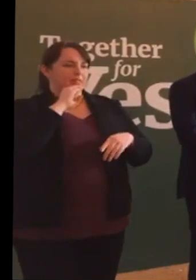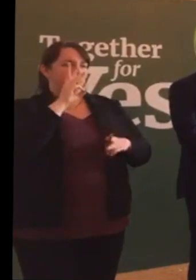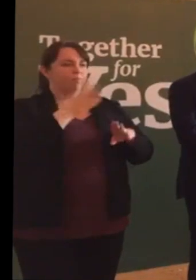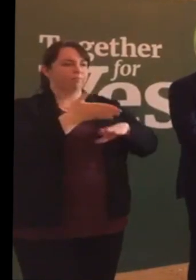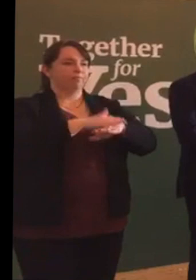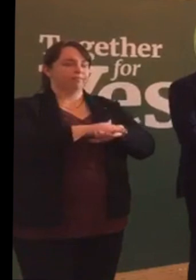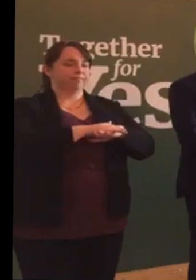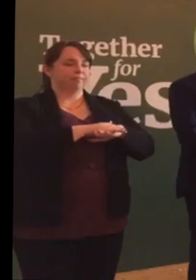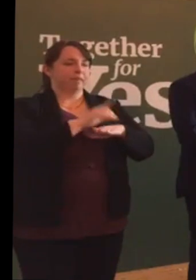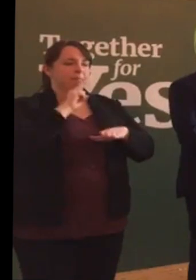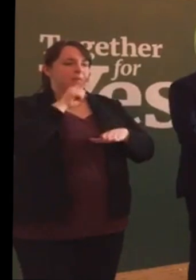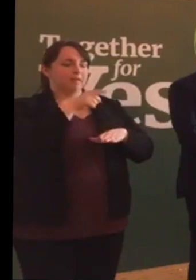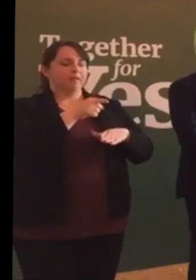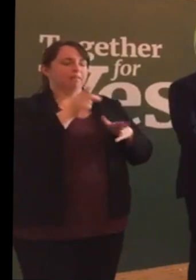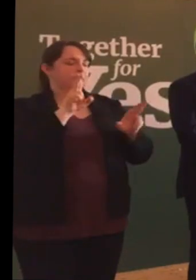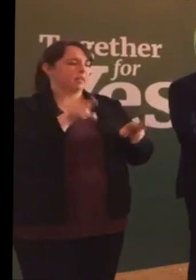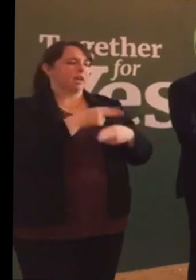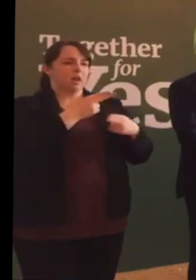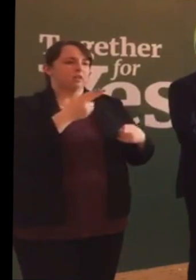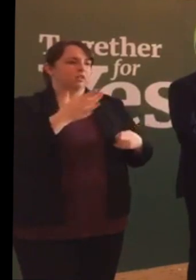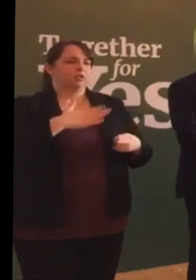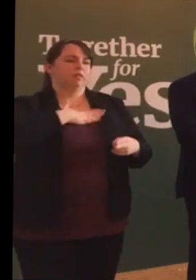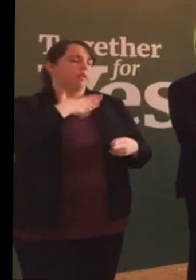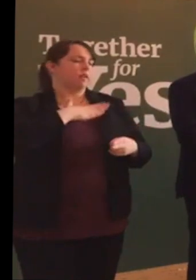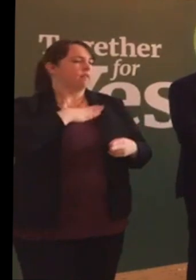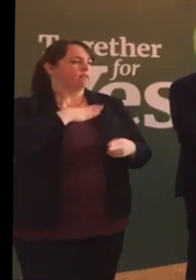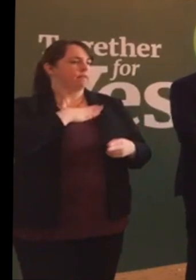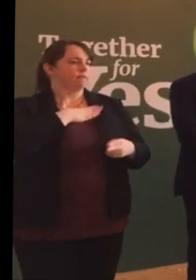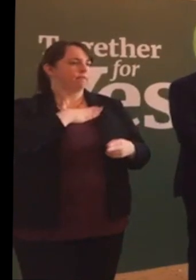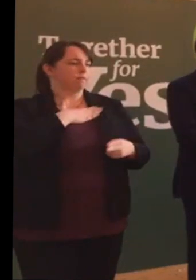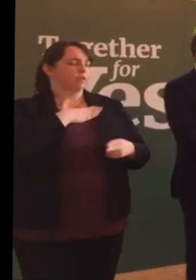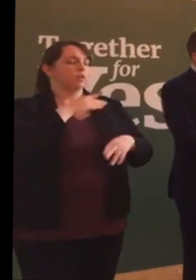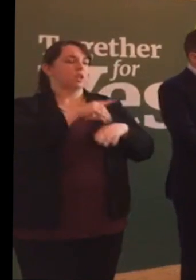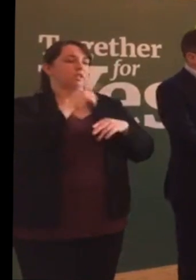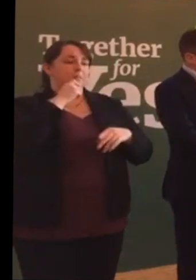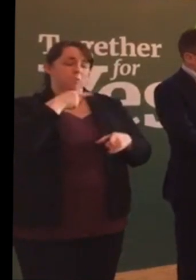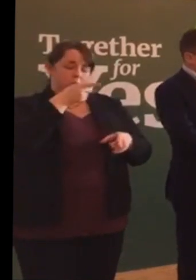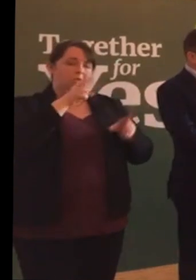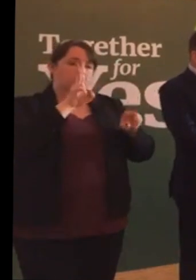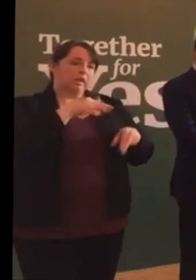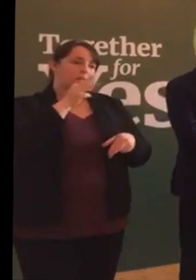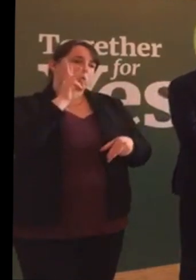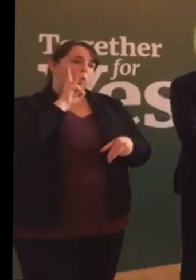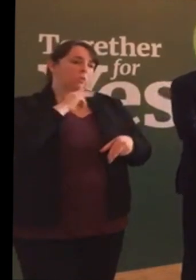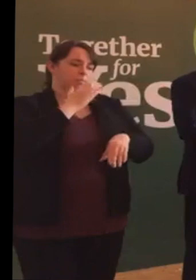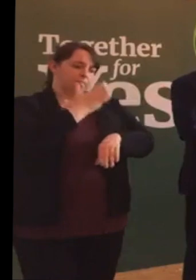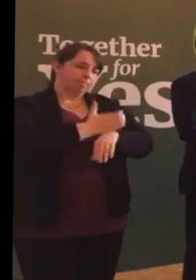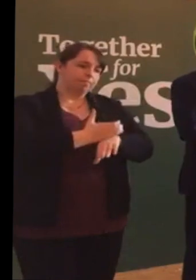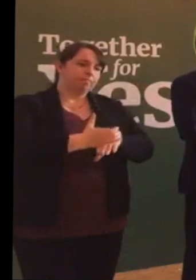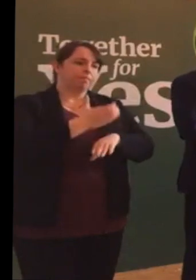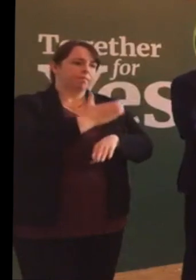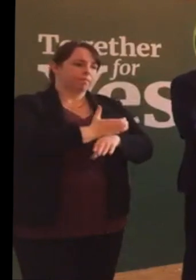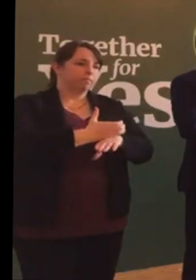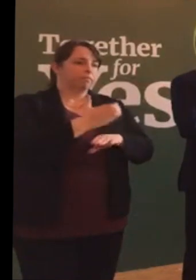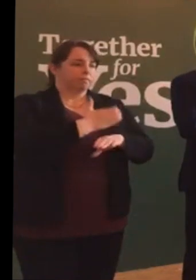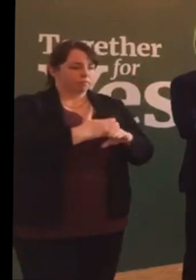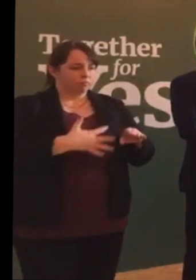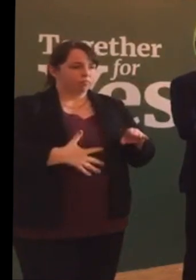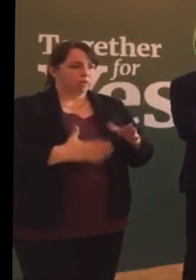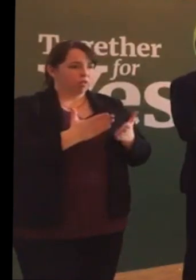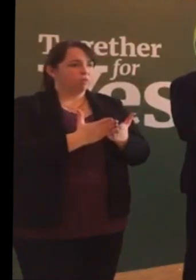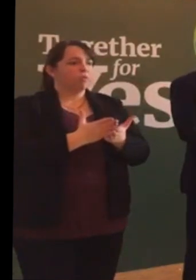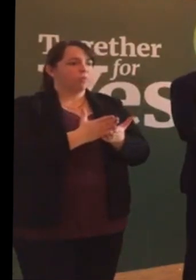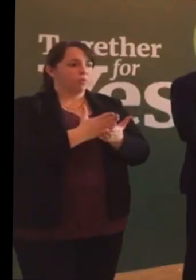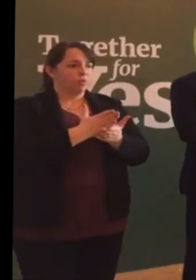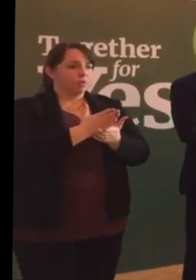incompatible with life. And he went on to tell us that we could continue with the pregnancy, that we could come